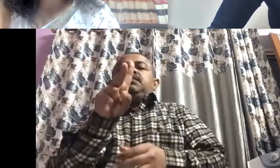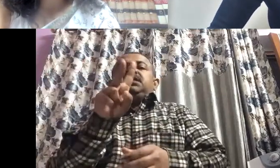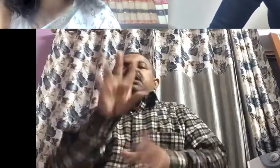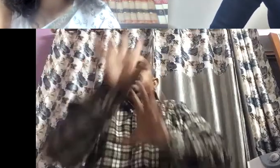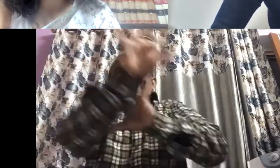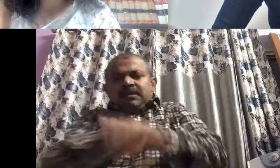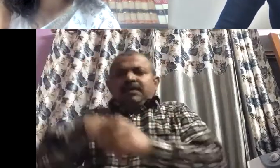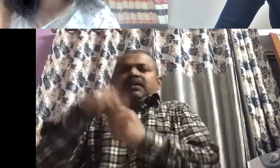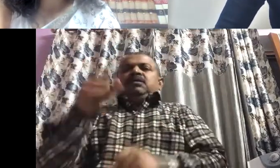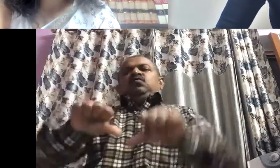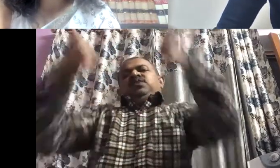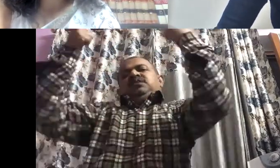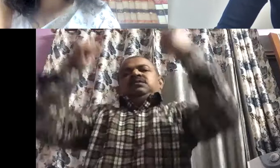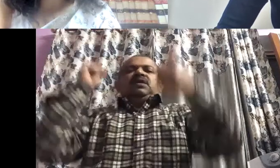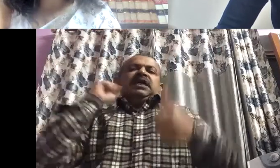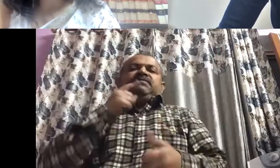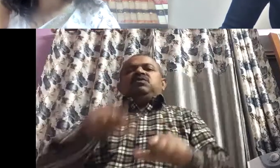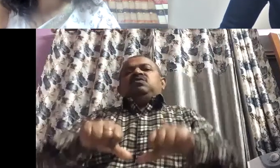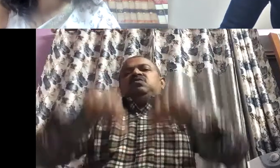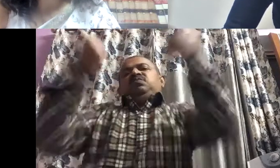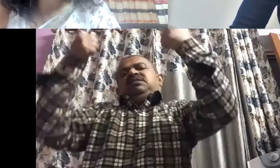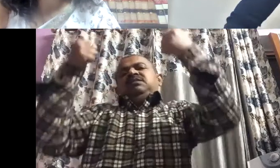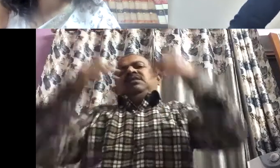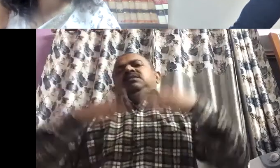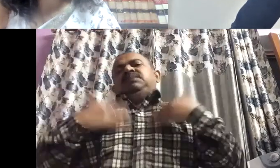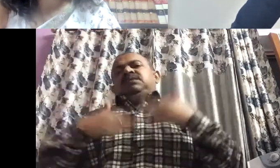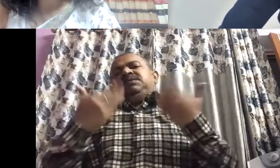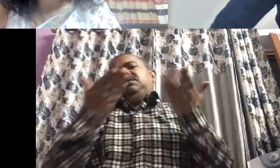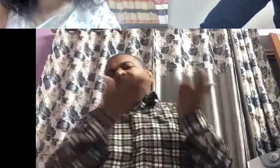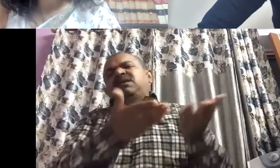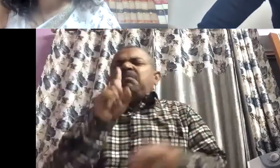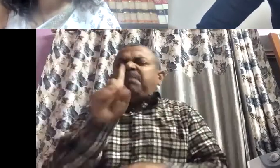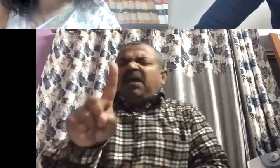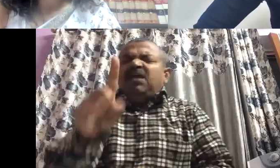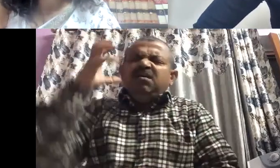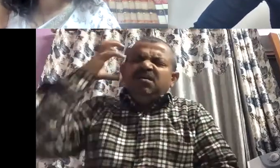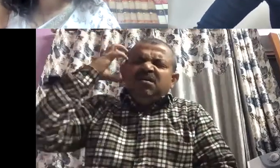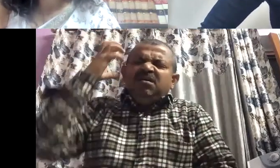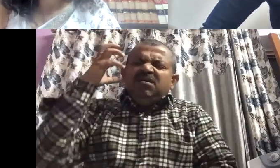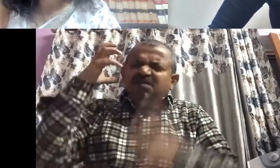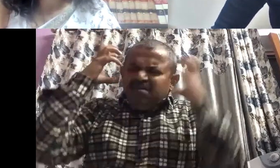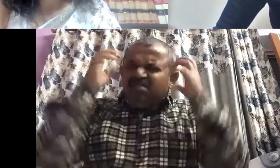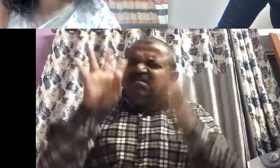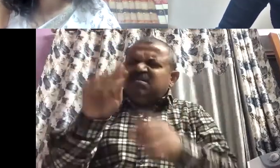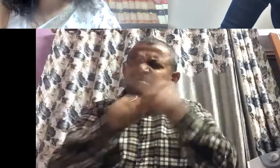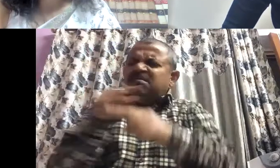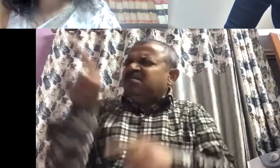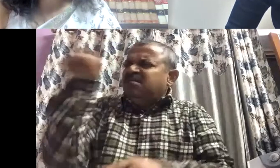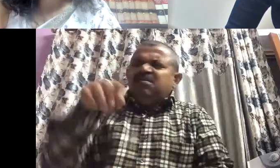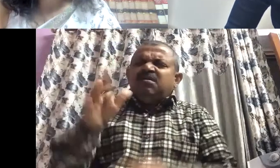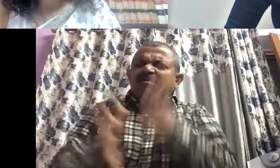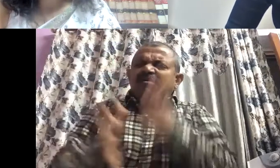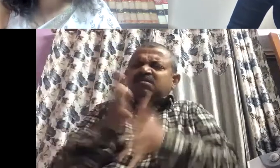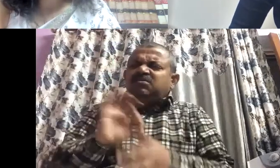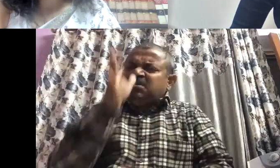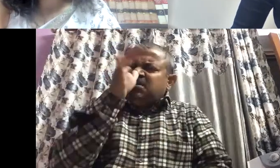sign language, they were doing only voice, they were using the normal language. And we raised this issue and still we are not getting any